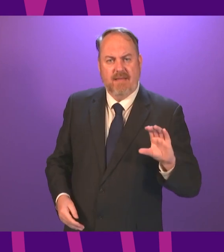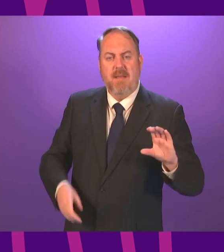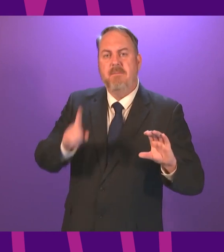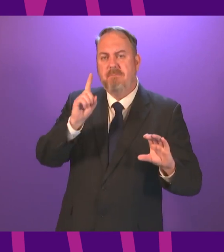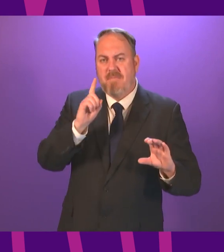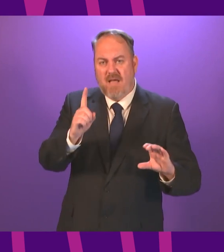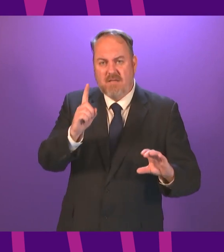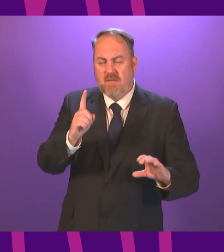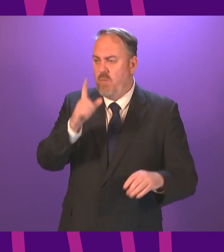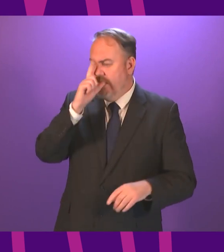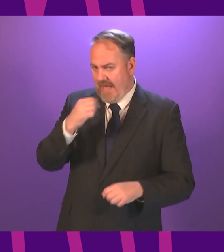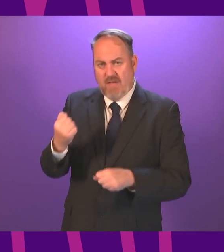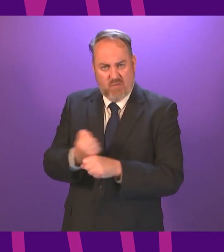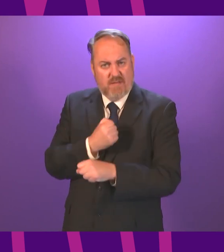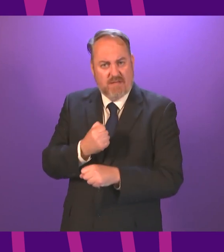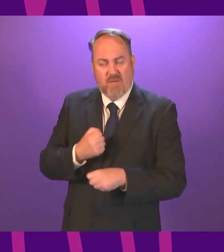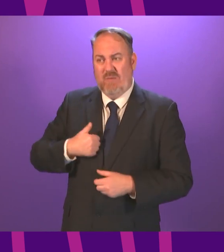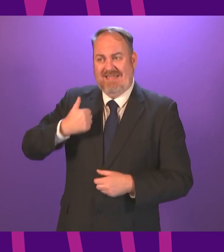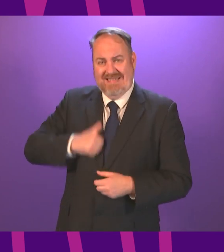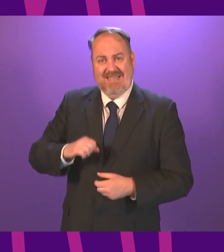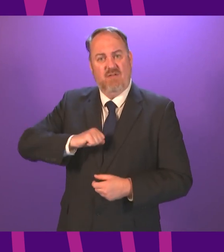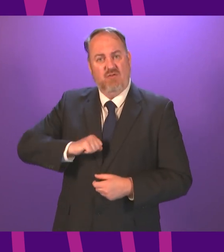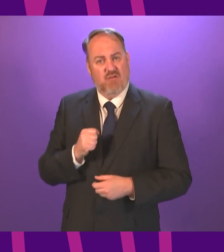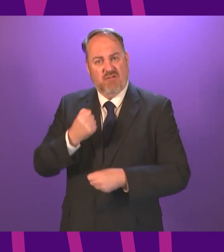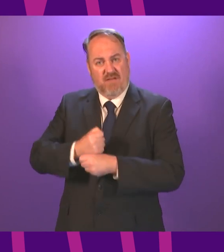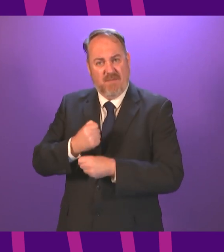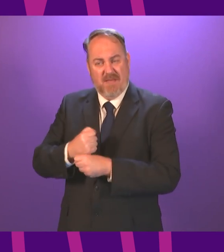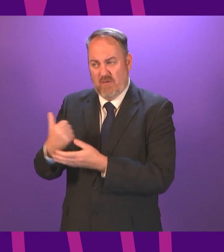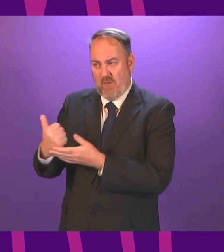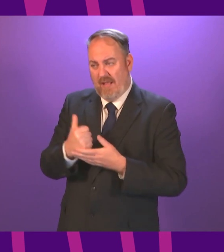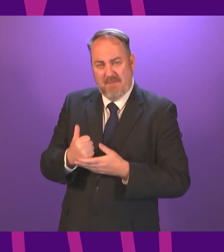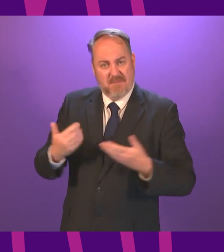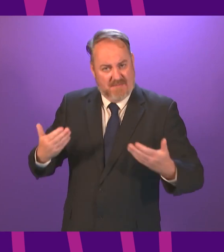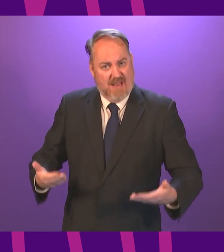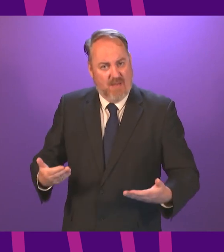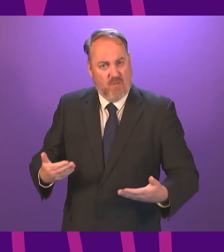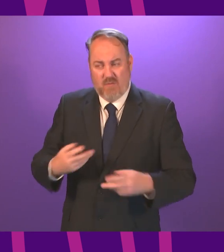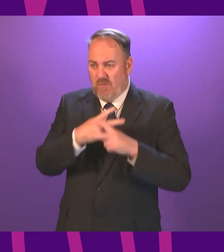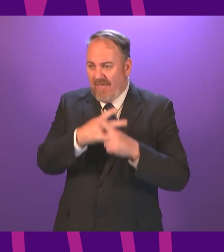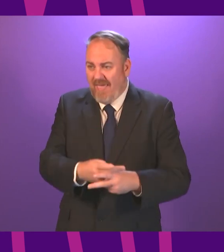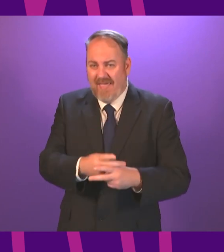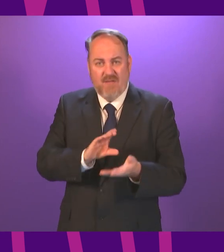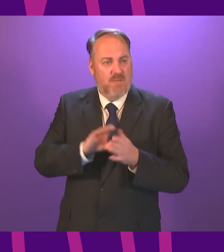we need the Scottish government to help to care to fund these clinics